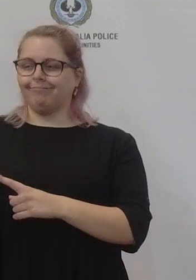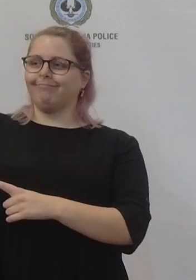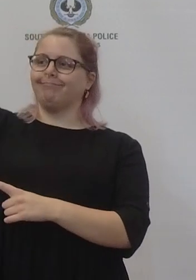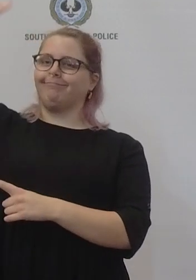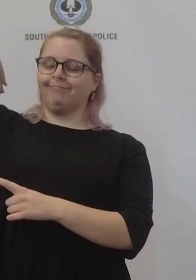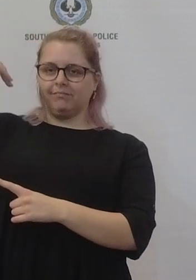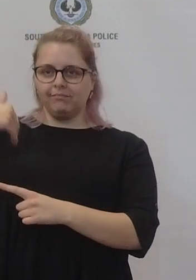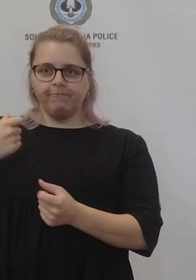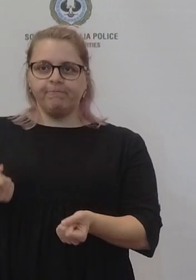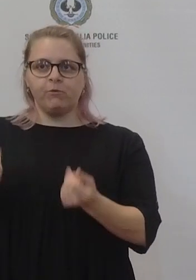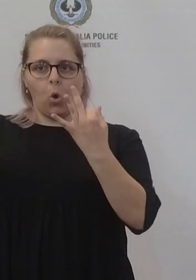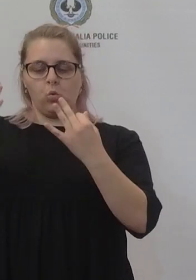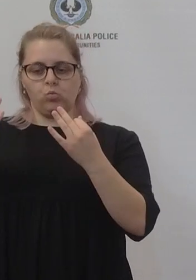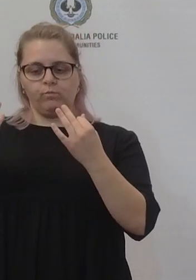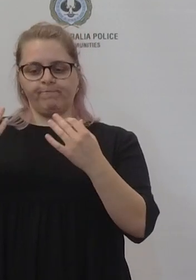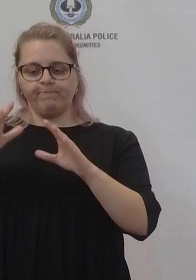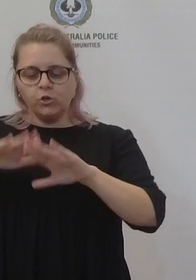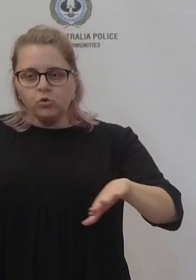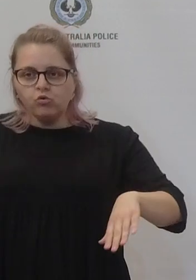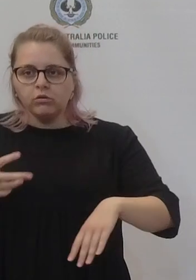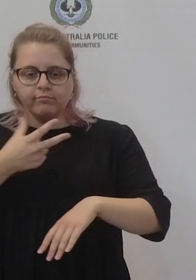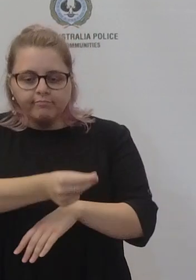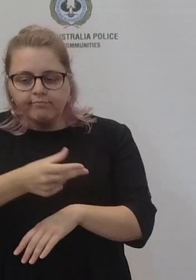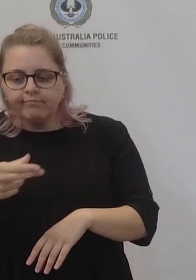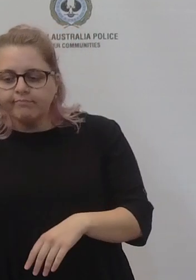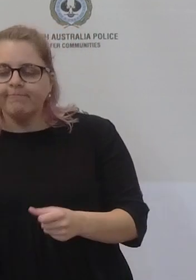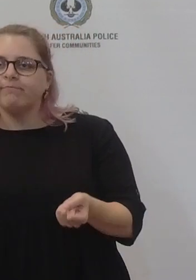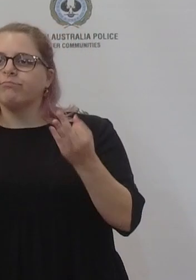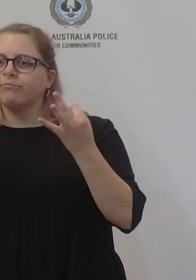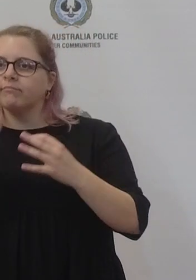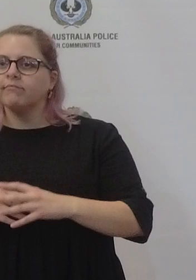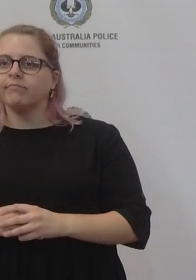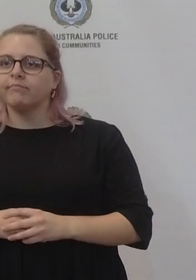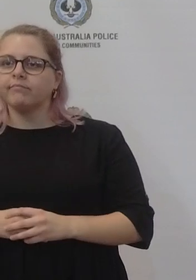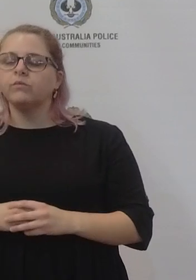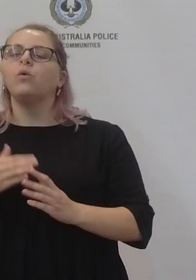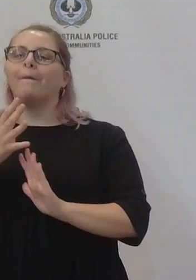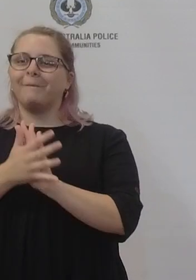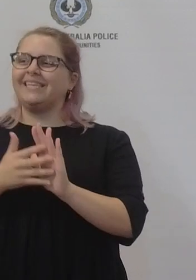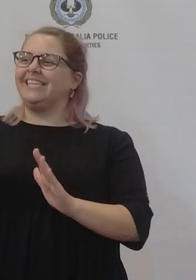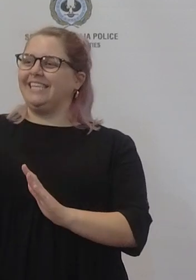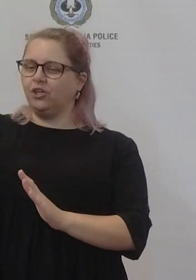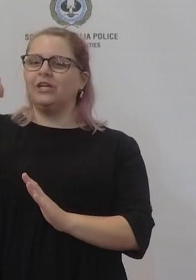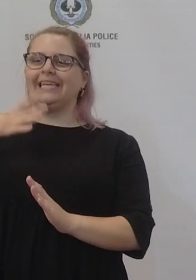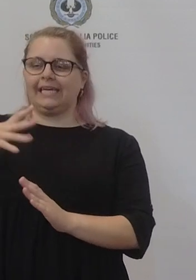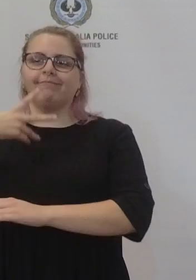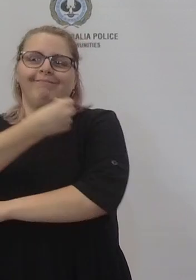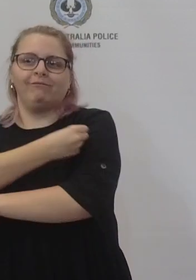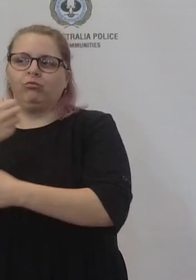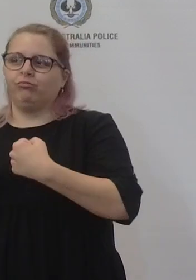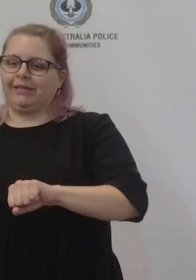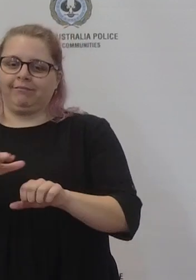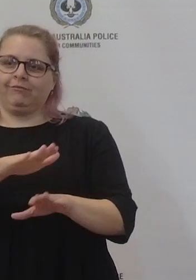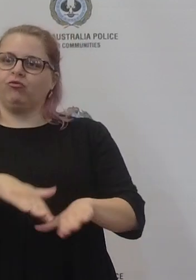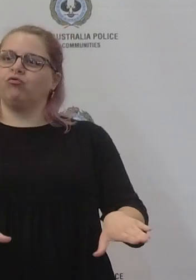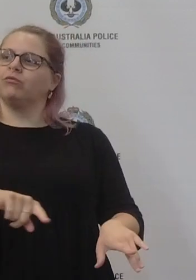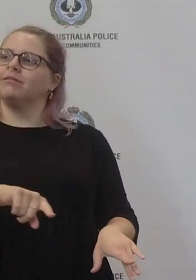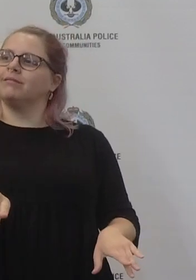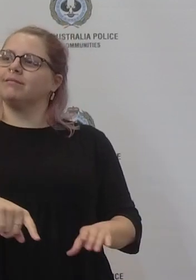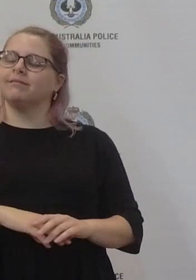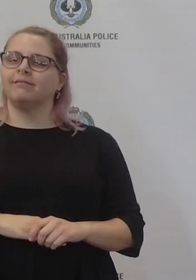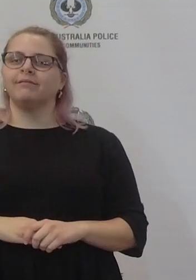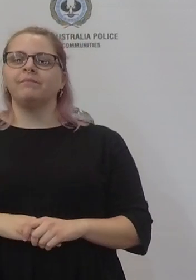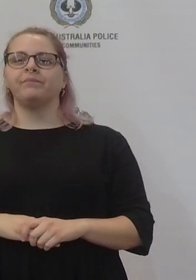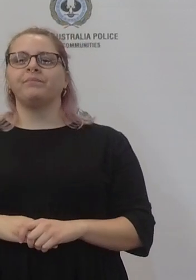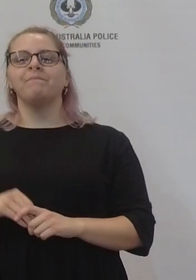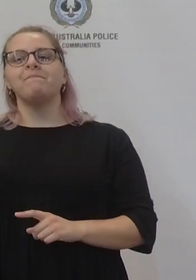time so it was very important we had teachers vaccinated but also as i've explained um from my perspective um from i think many